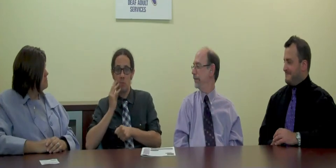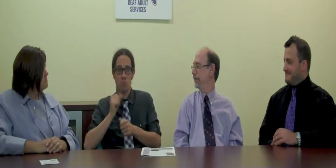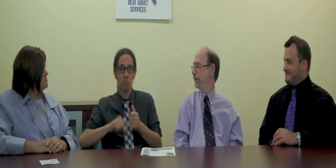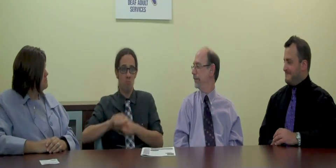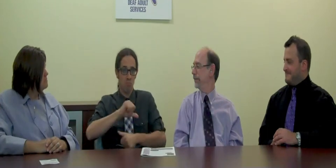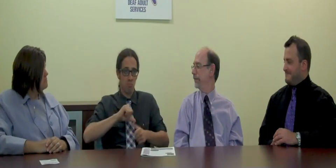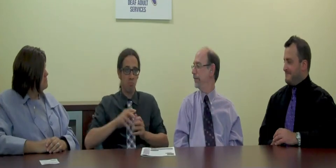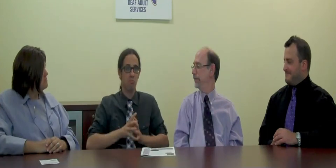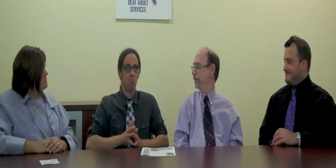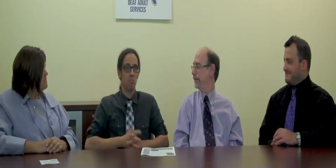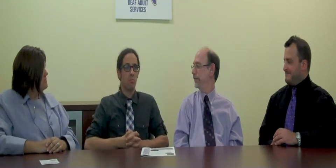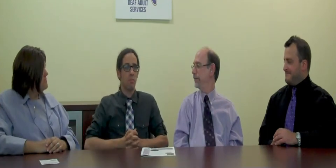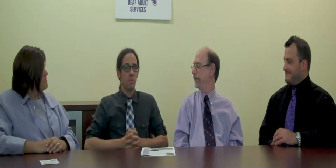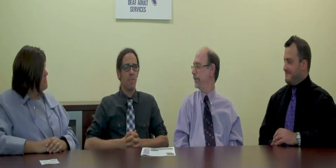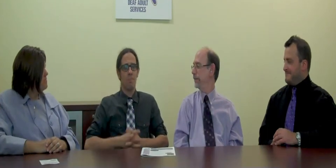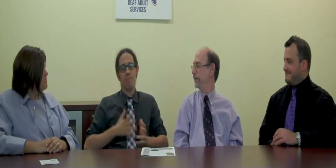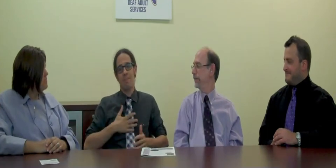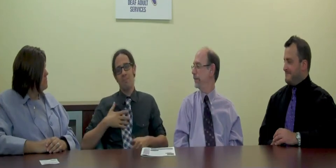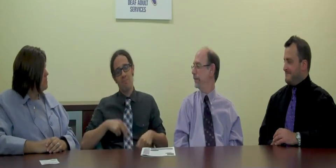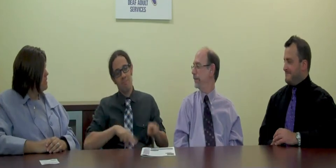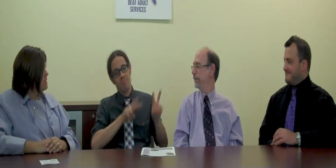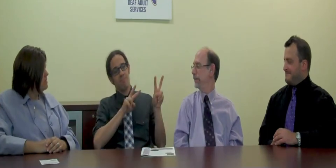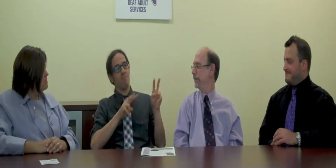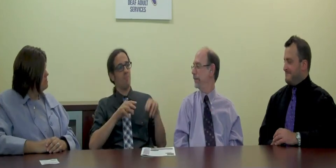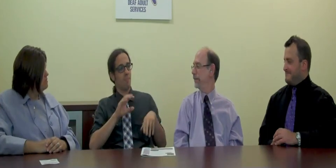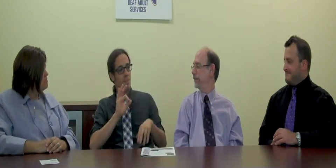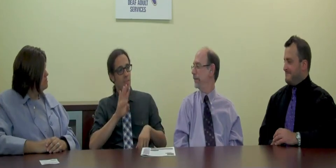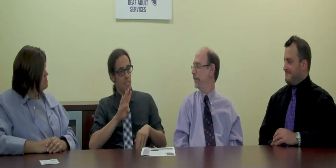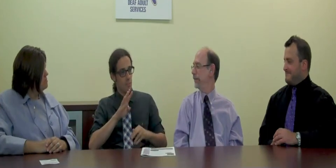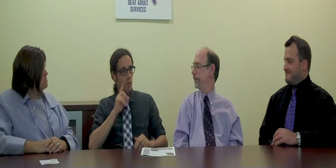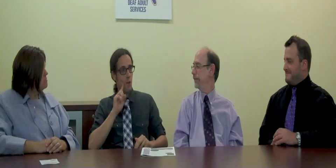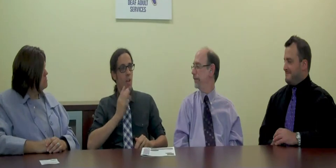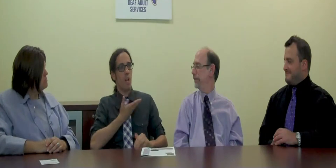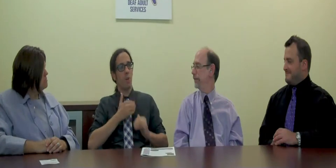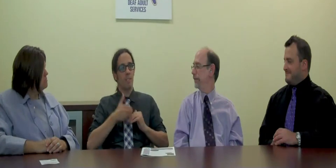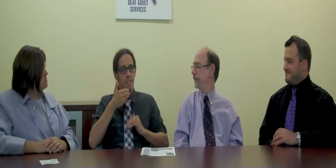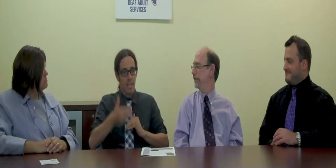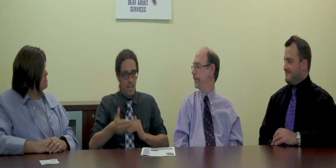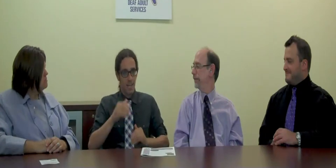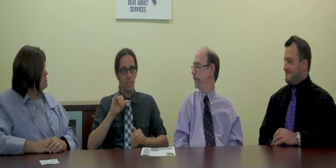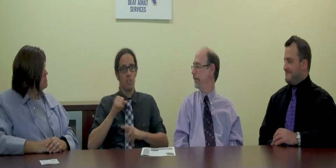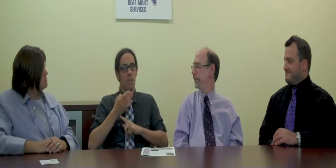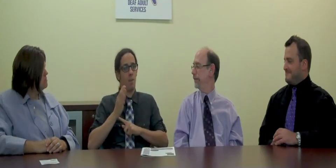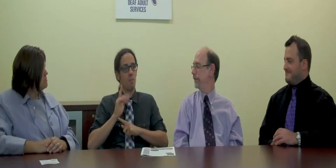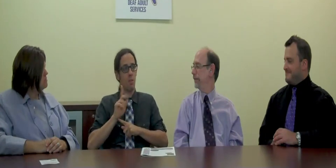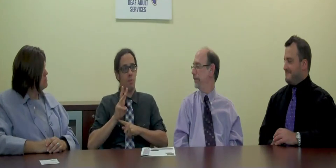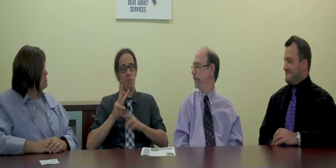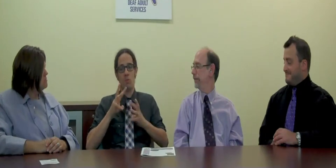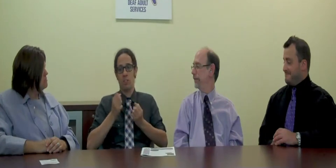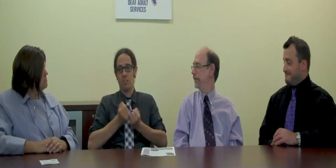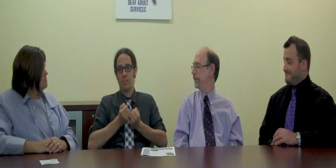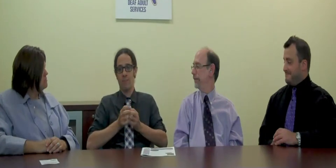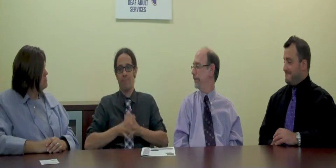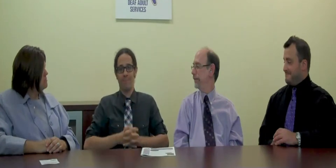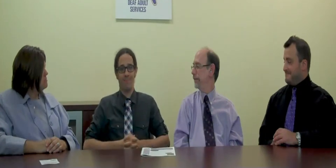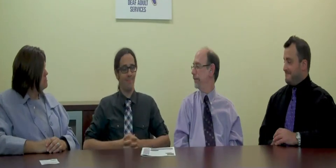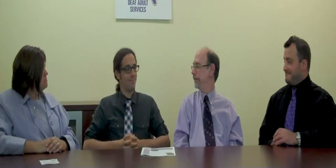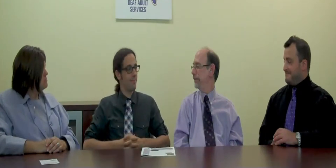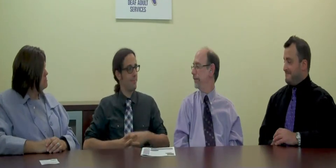It was a great opportunity to support one another and an outstanding learning experience for all. Stay tuned to our